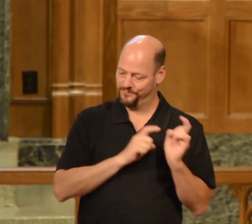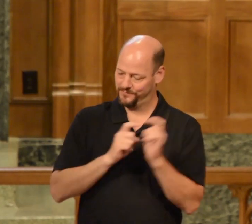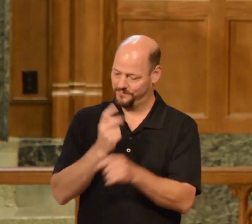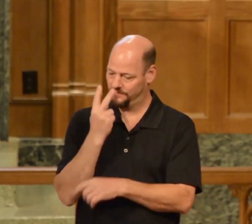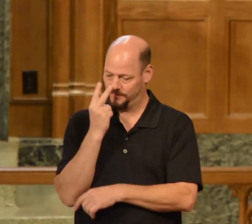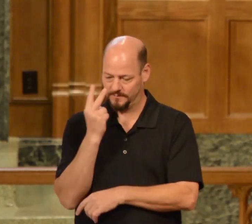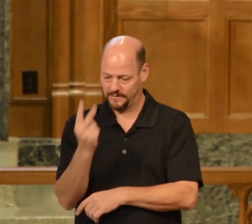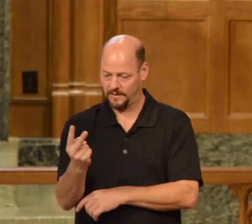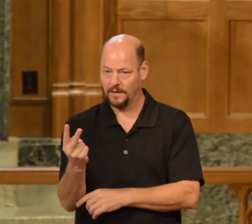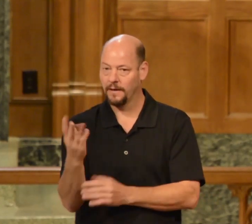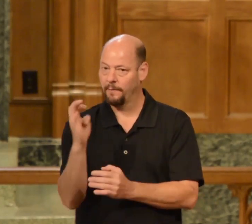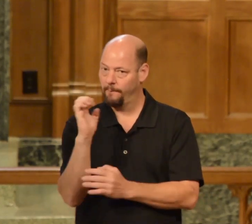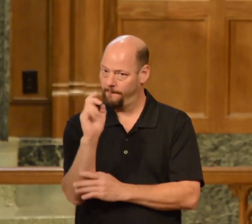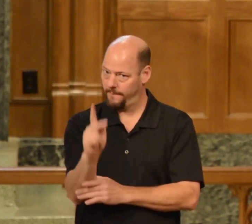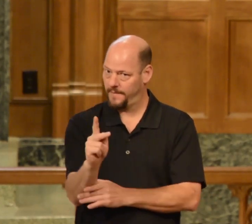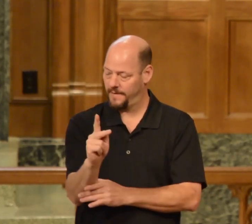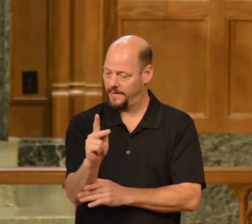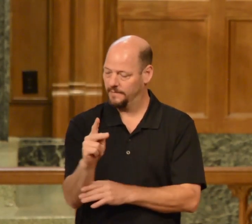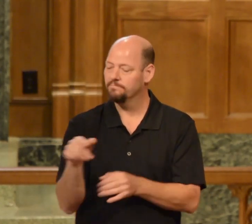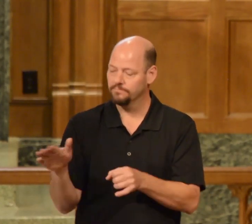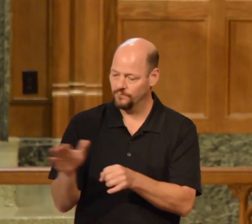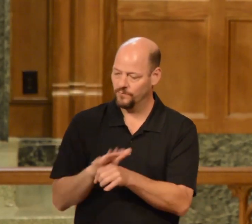and be filled with the Holy Spirit